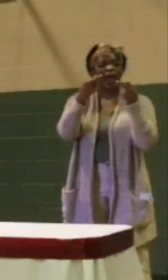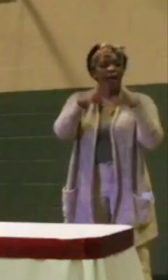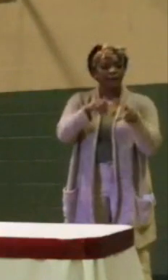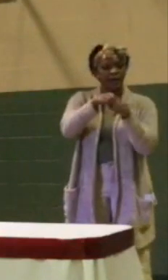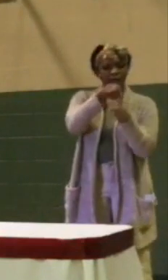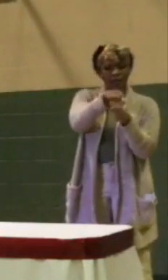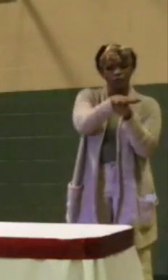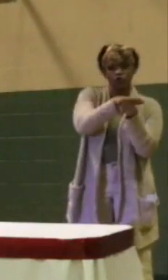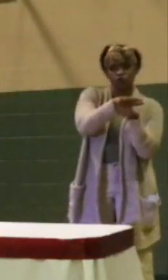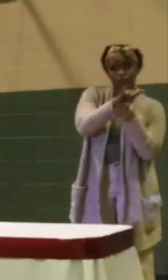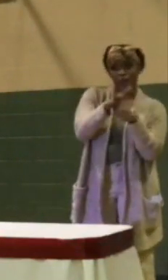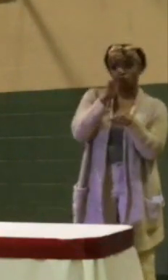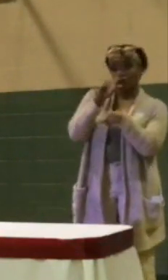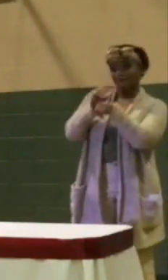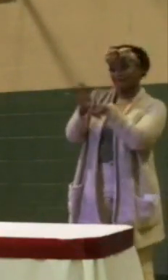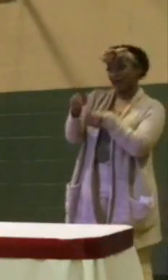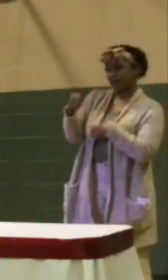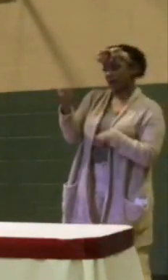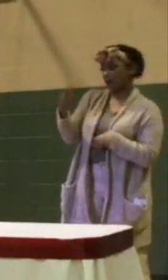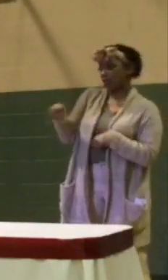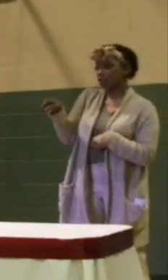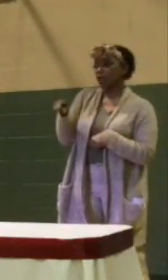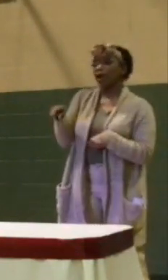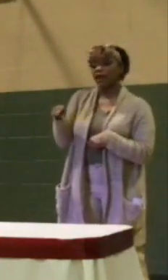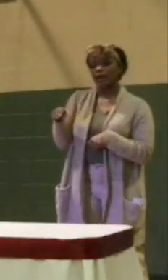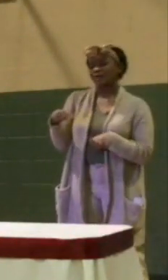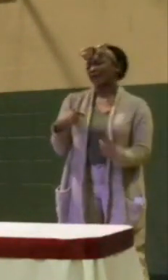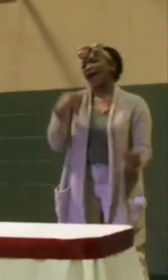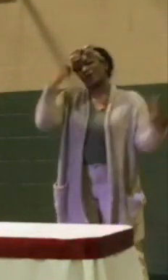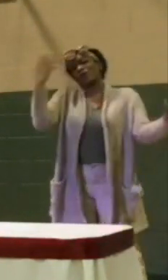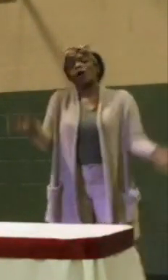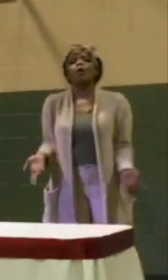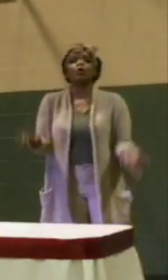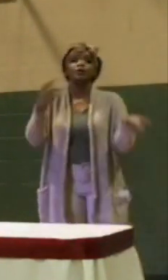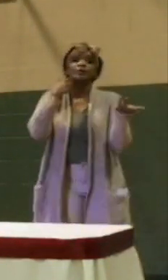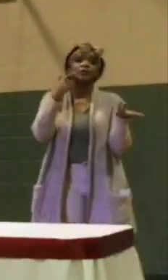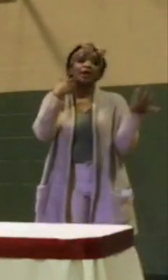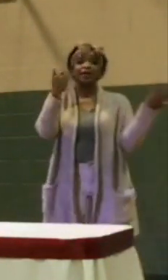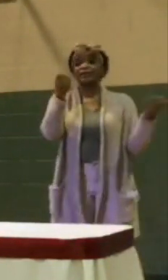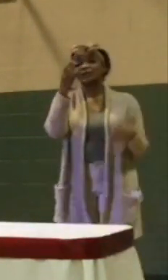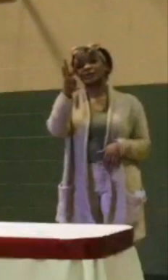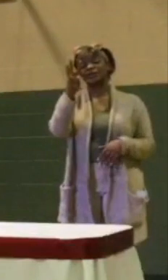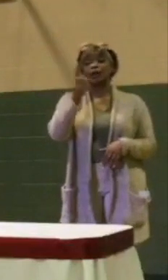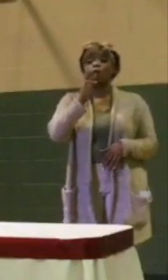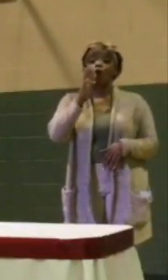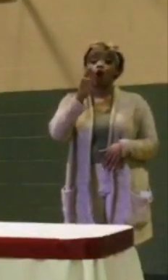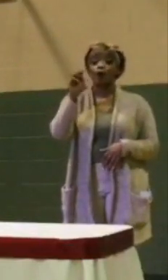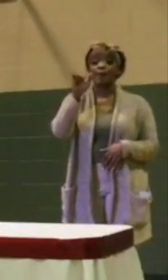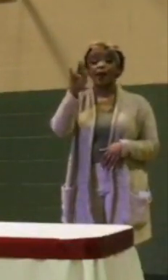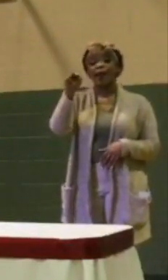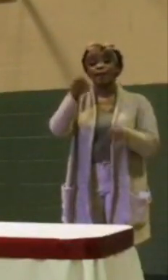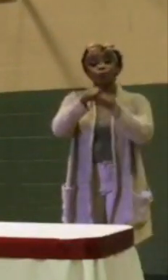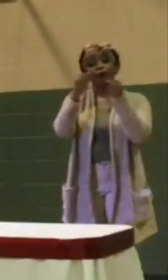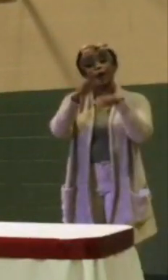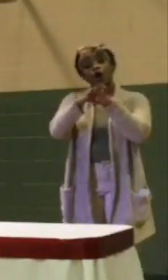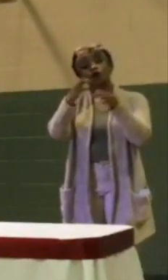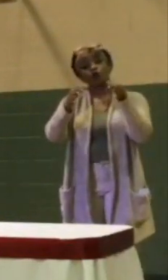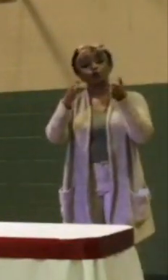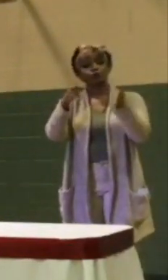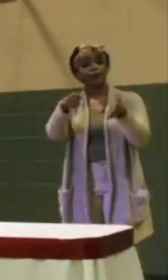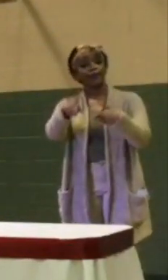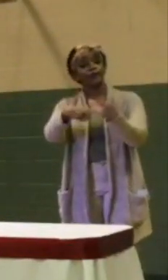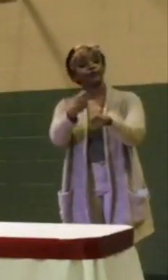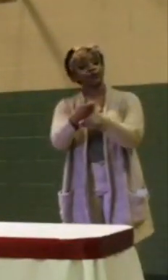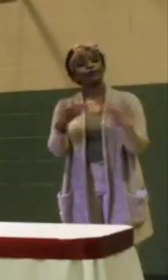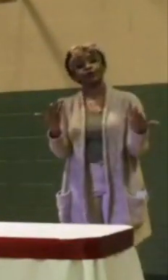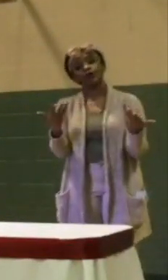ward that's going to affect a neighborhood regarding, I don't know, let's say the 16th water main break on Court Street this year. So making sure that